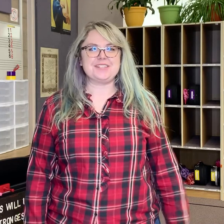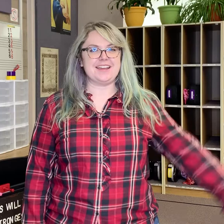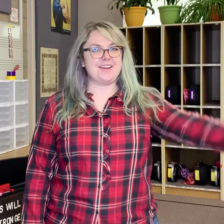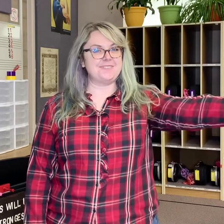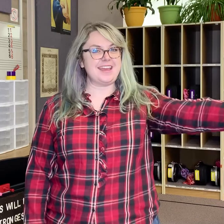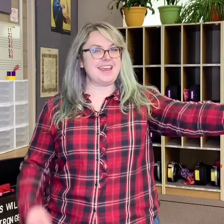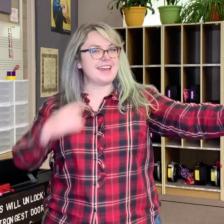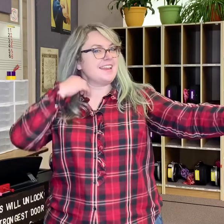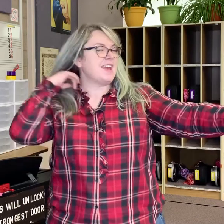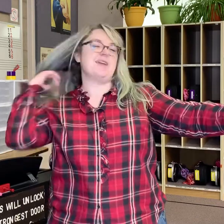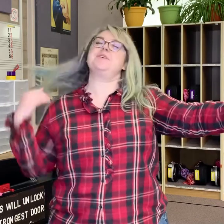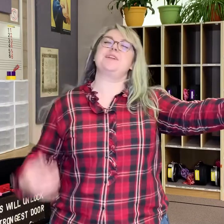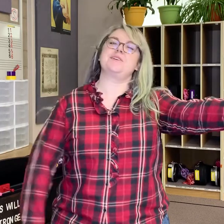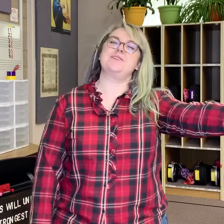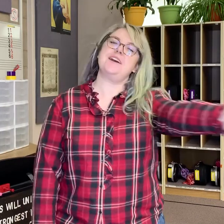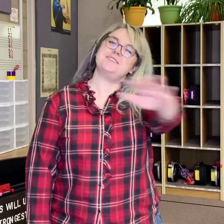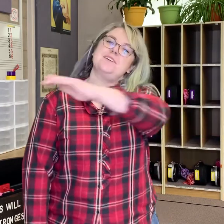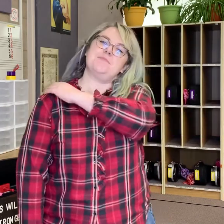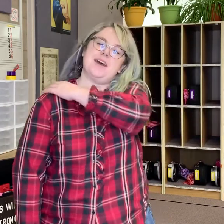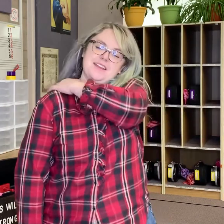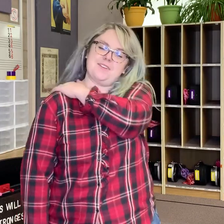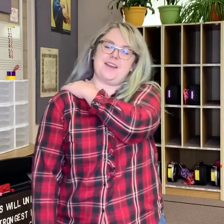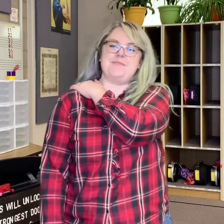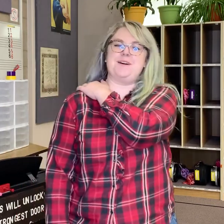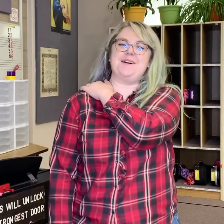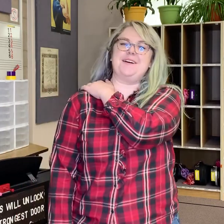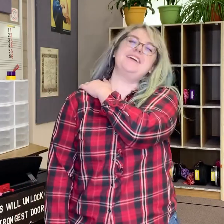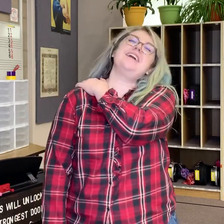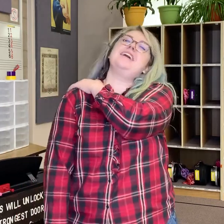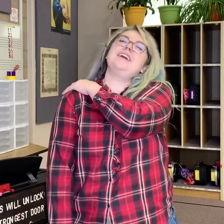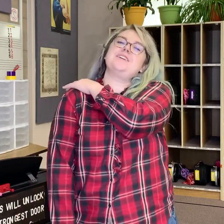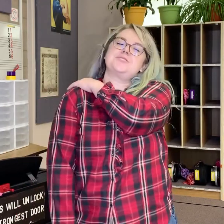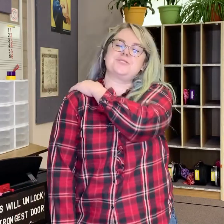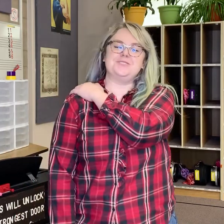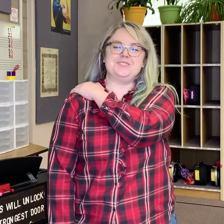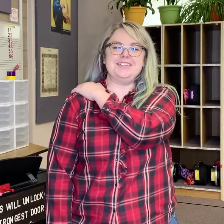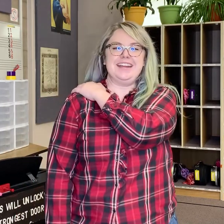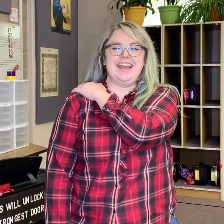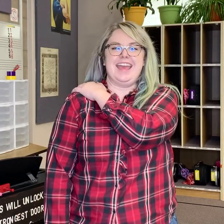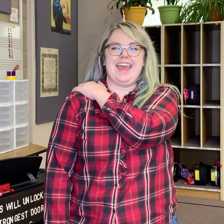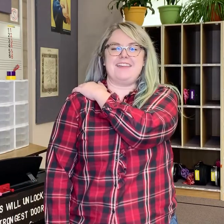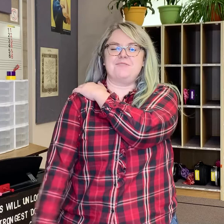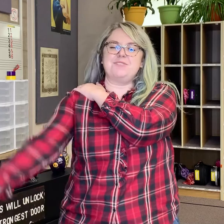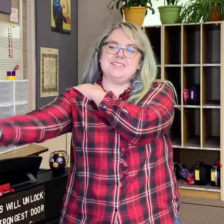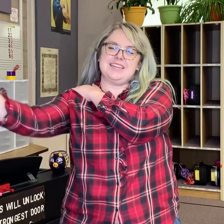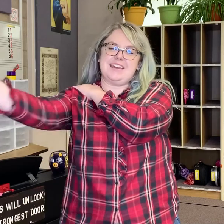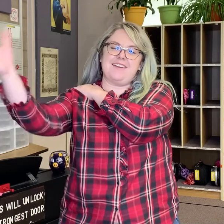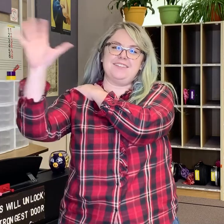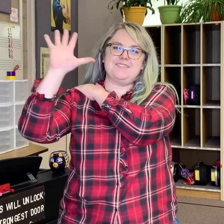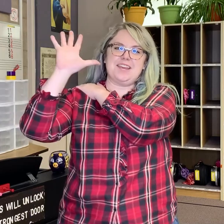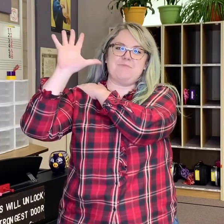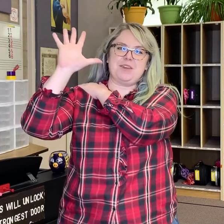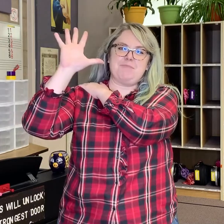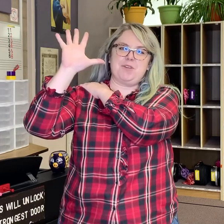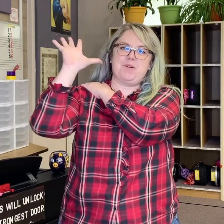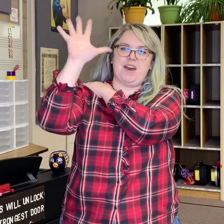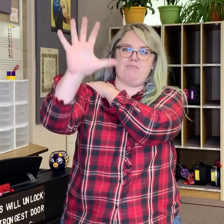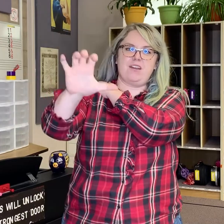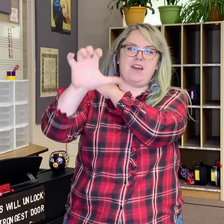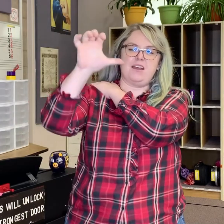take our right hand and bring it across our body and grab our shoulder and then we're going to get our left hand and make a bear paw. Rawr!